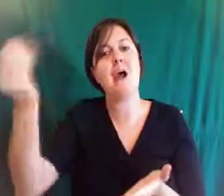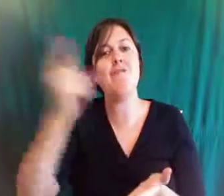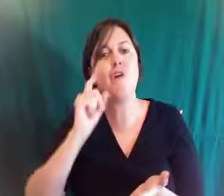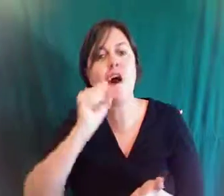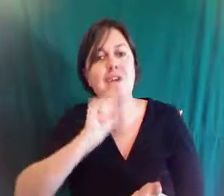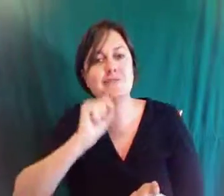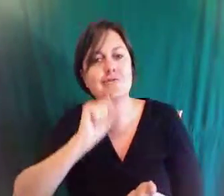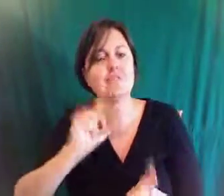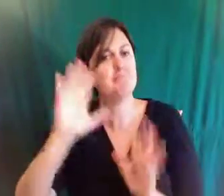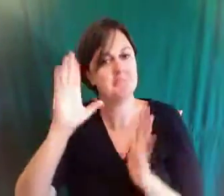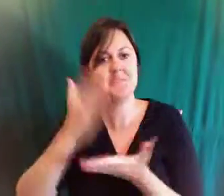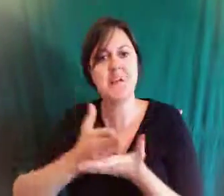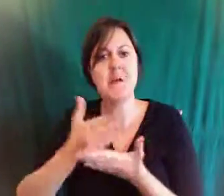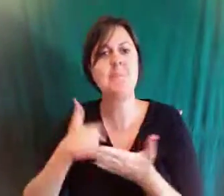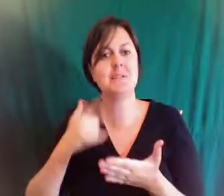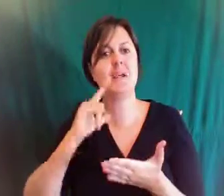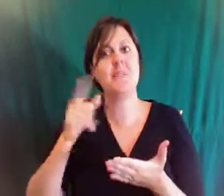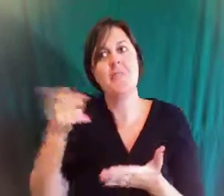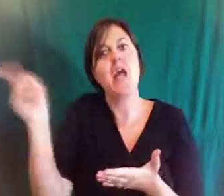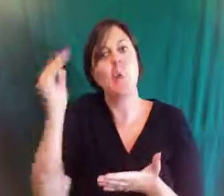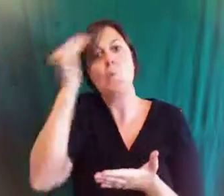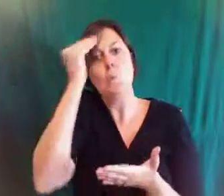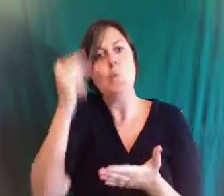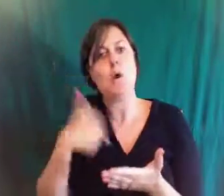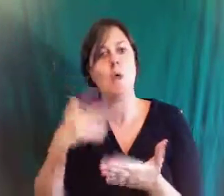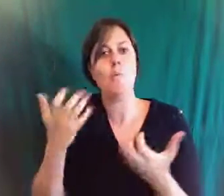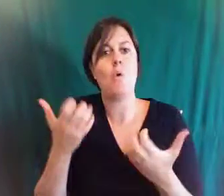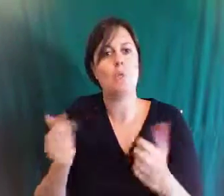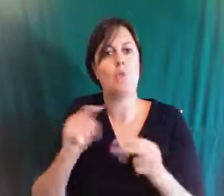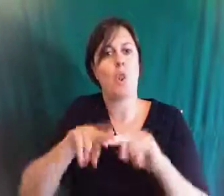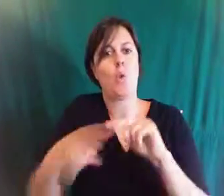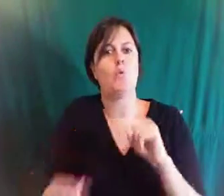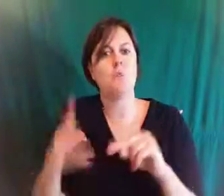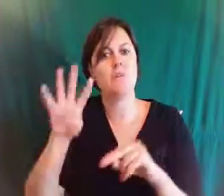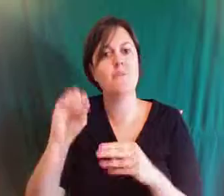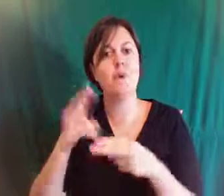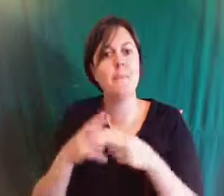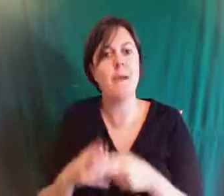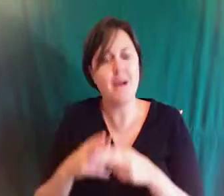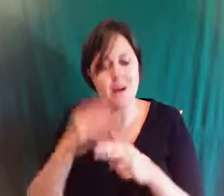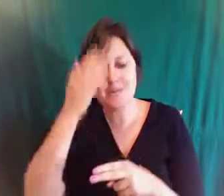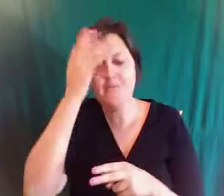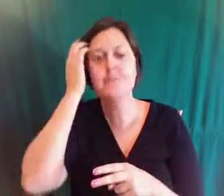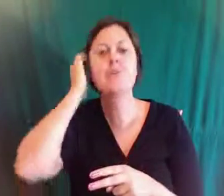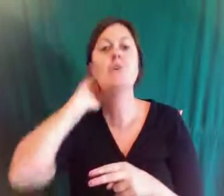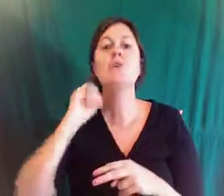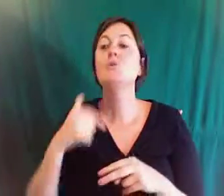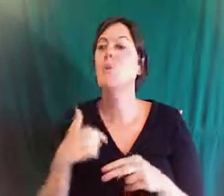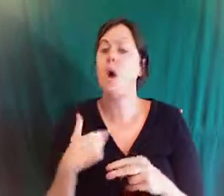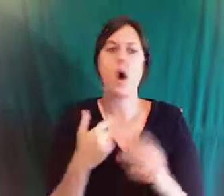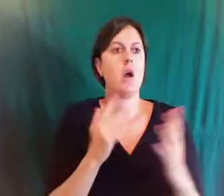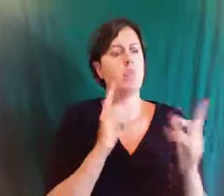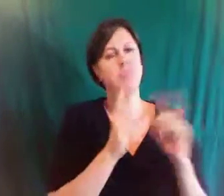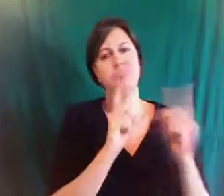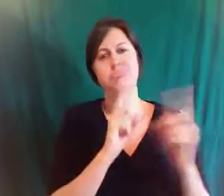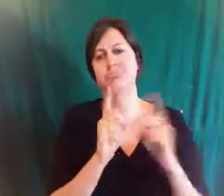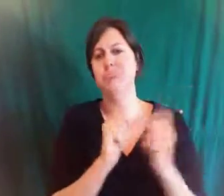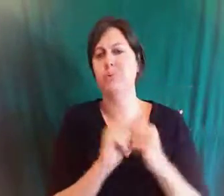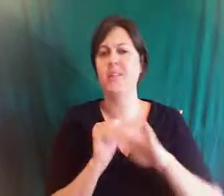i was i talked to all the people that i knew in business and asked them what they thought and got their opinions on it and that not